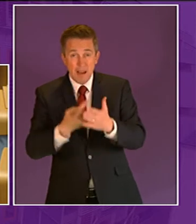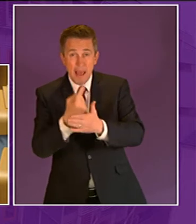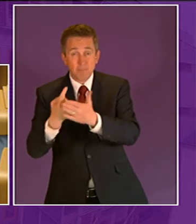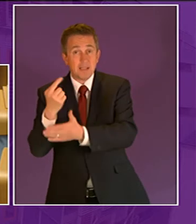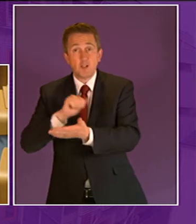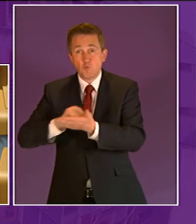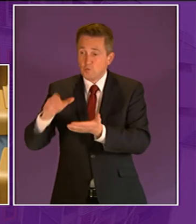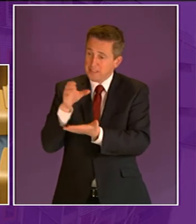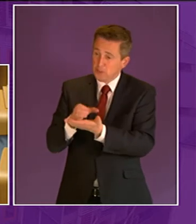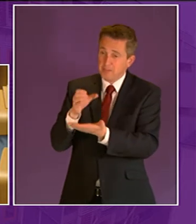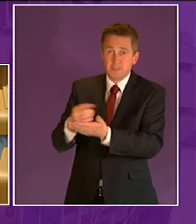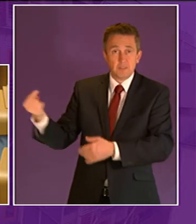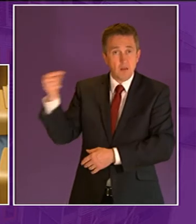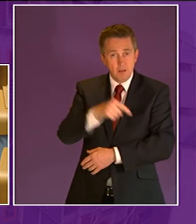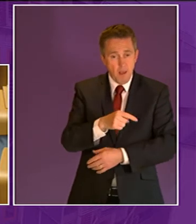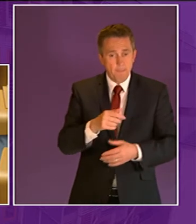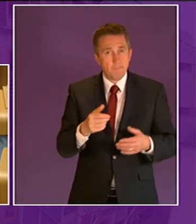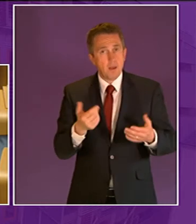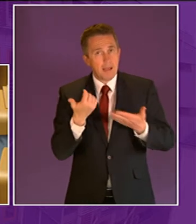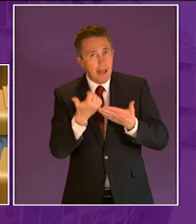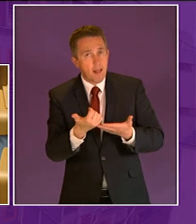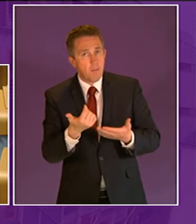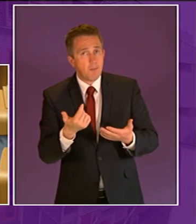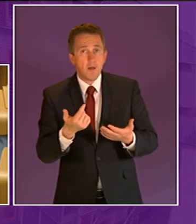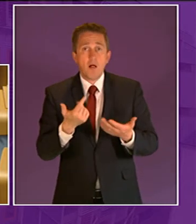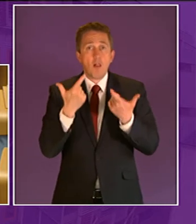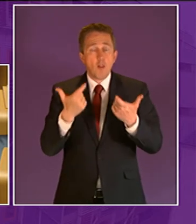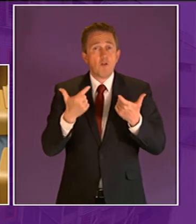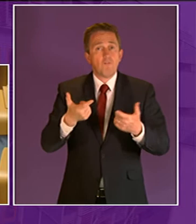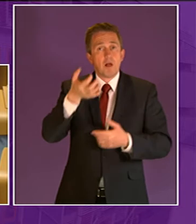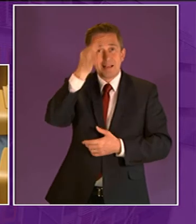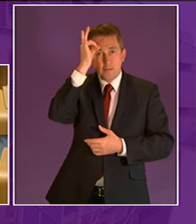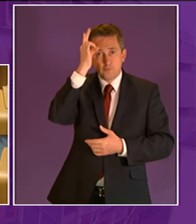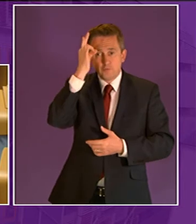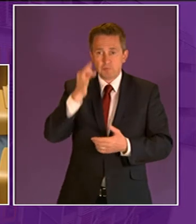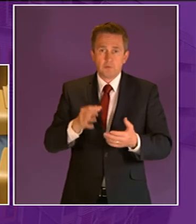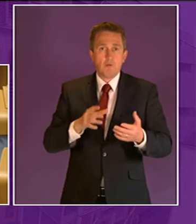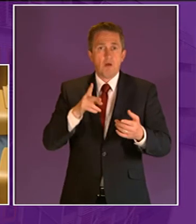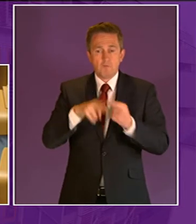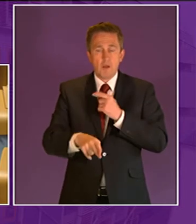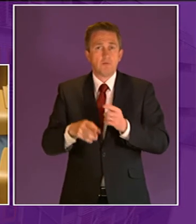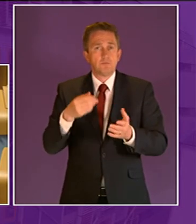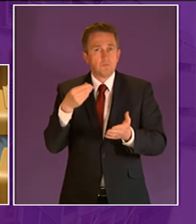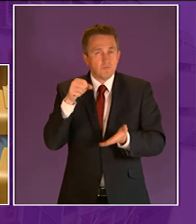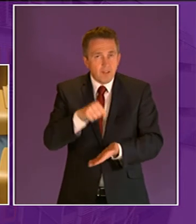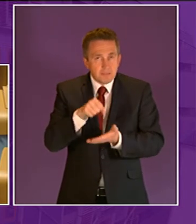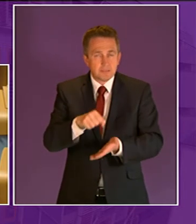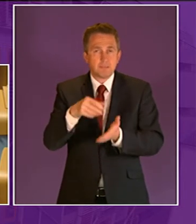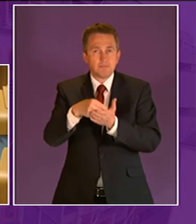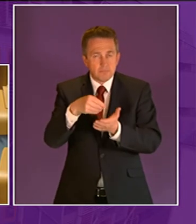delivering this service too many local authorities under serious budget pressure have withdrawn from directly supporting it with the support of charitable